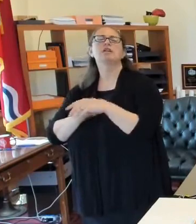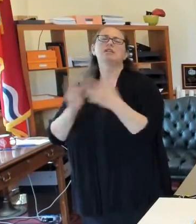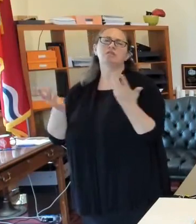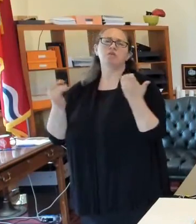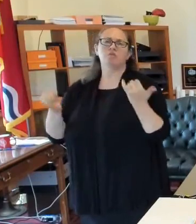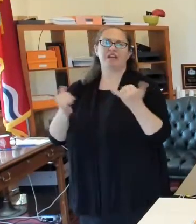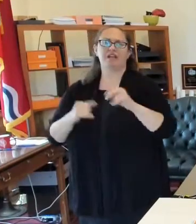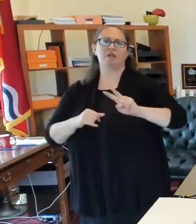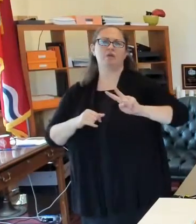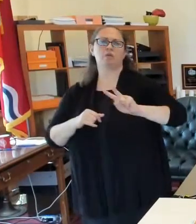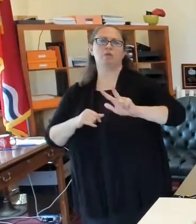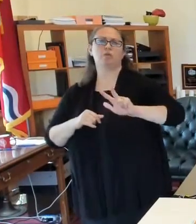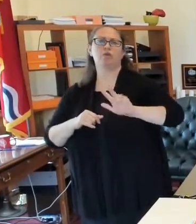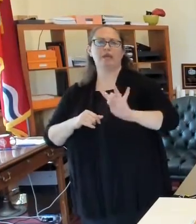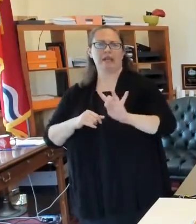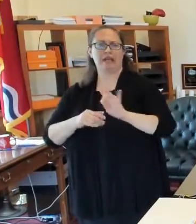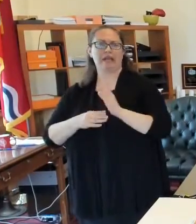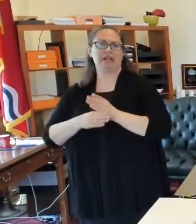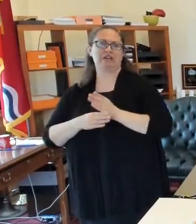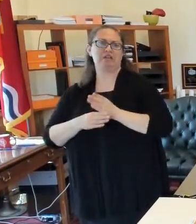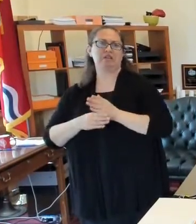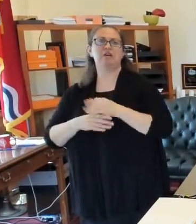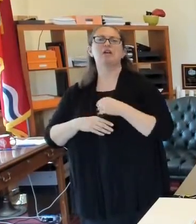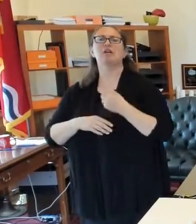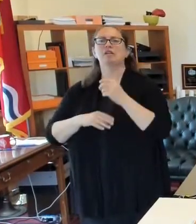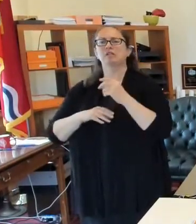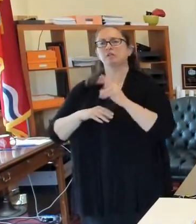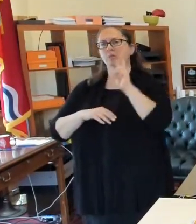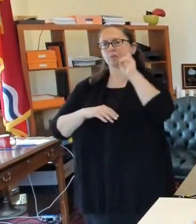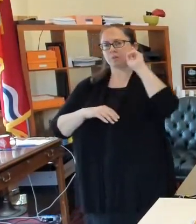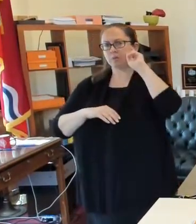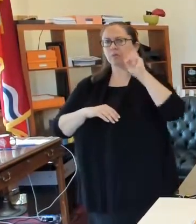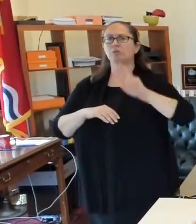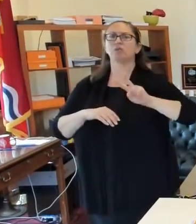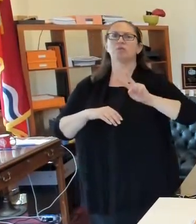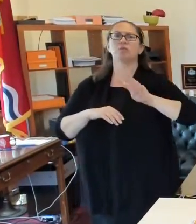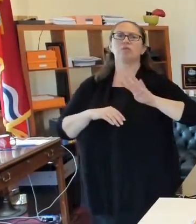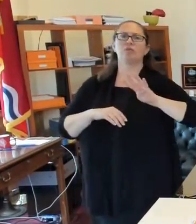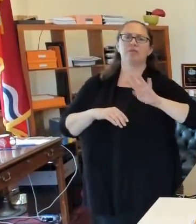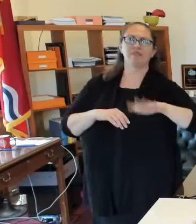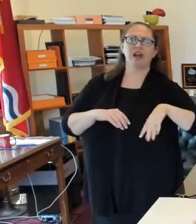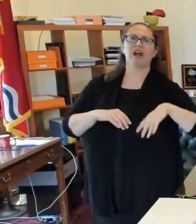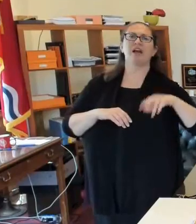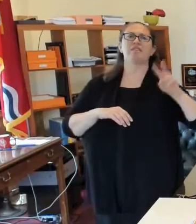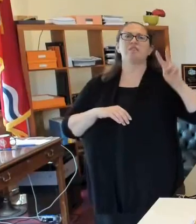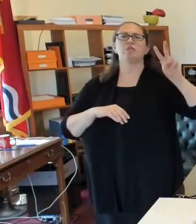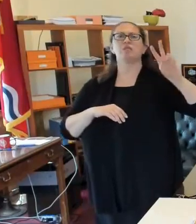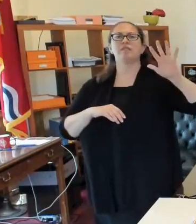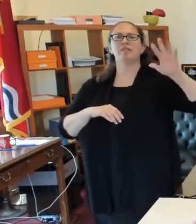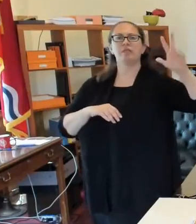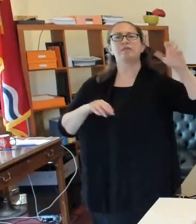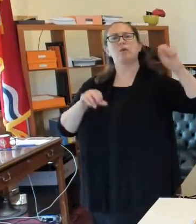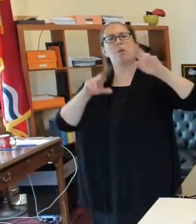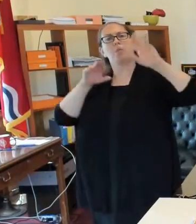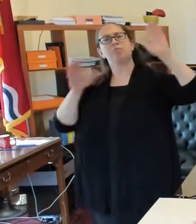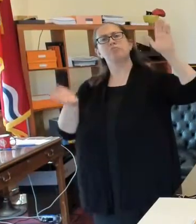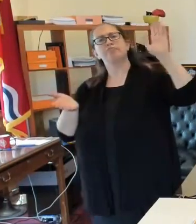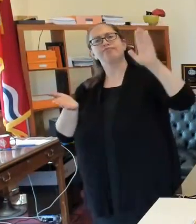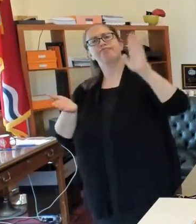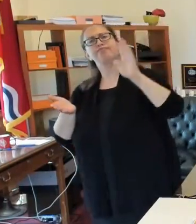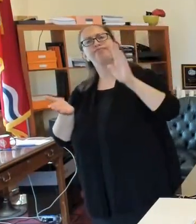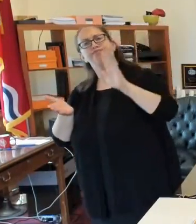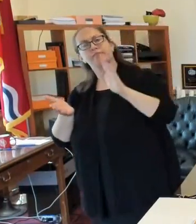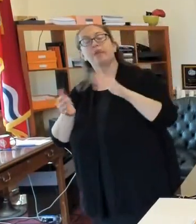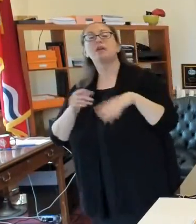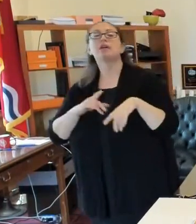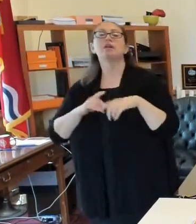yesterday. We were at 245 the day before 243, 253. So we're happy to say that the